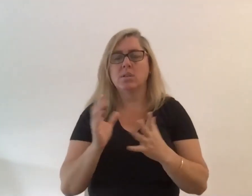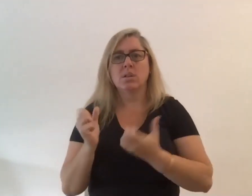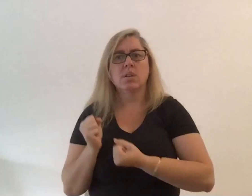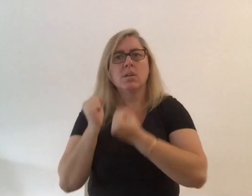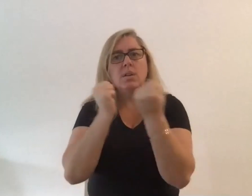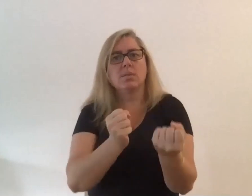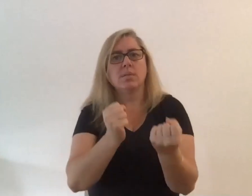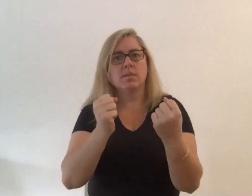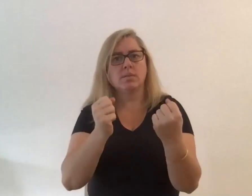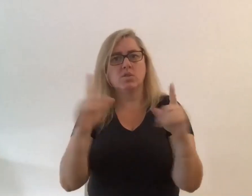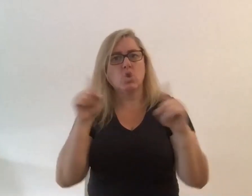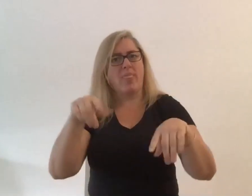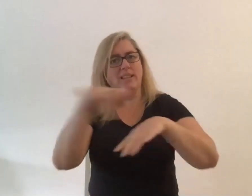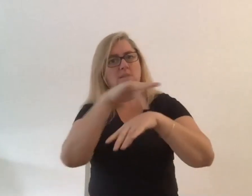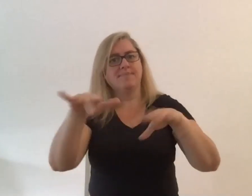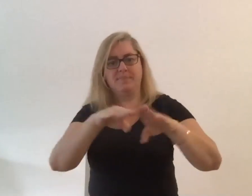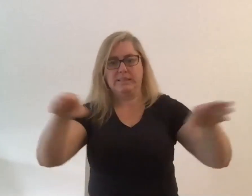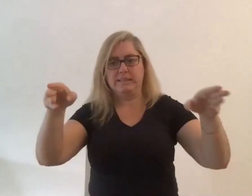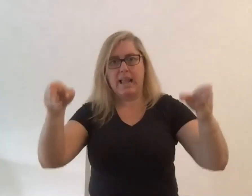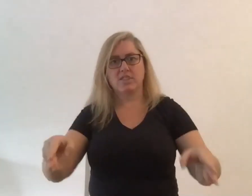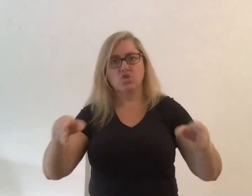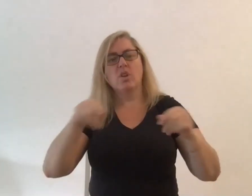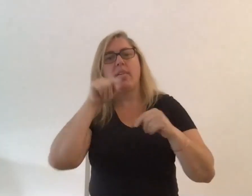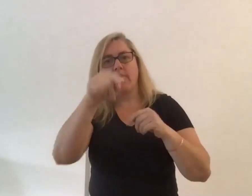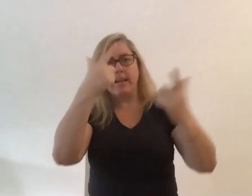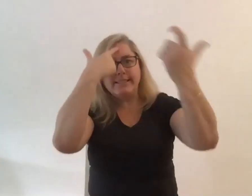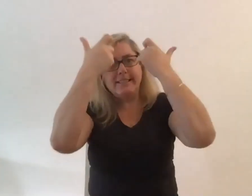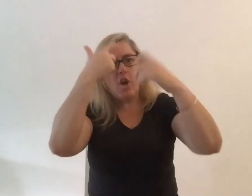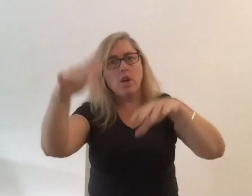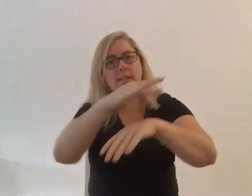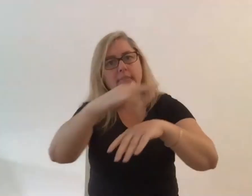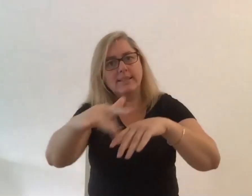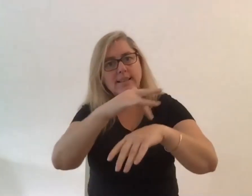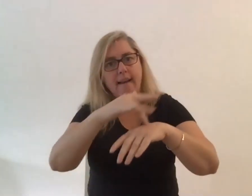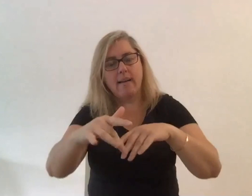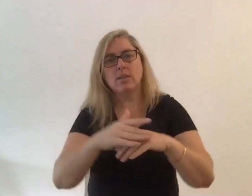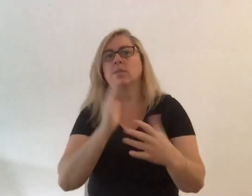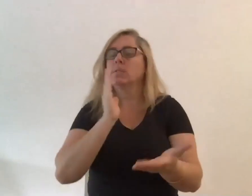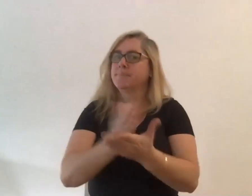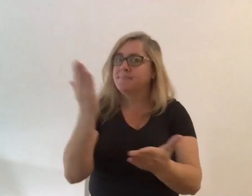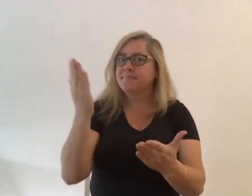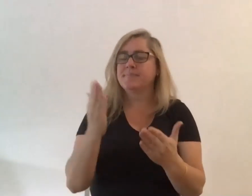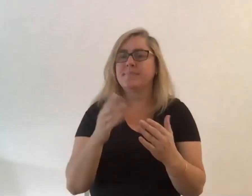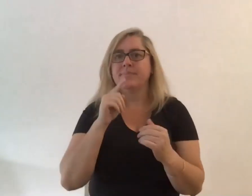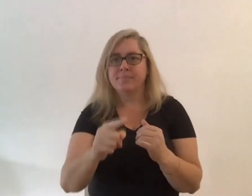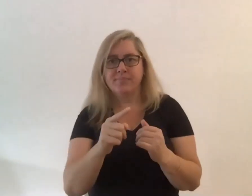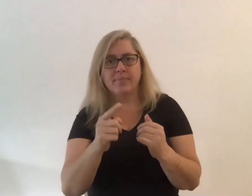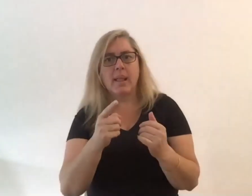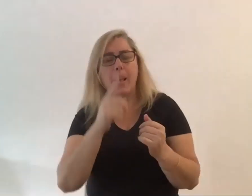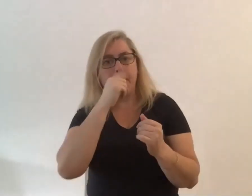stage piece and it's devised theatre so it's really important that people are performing in qualia are bringing their